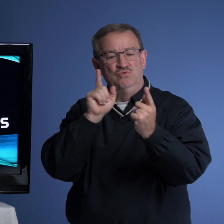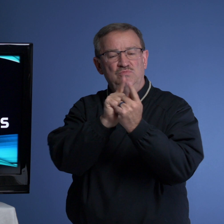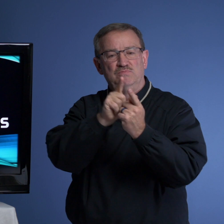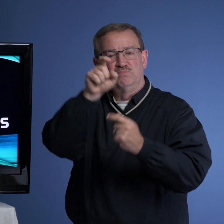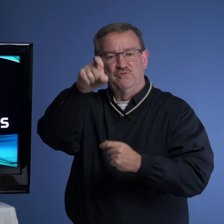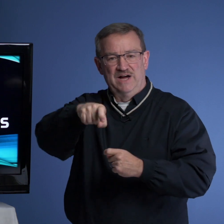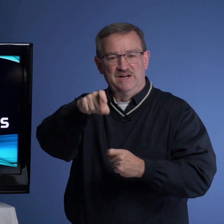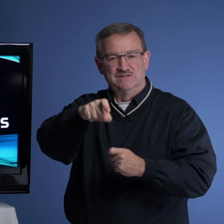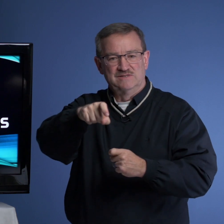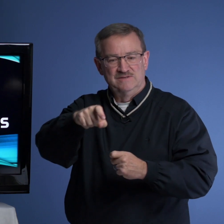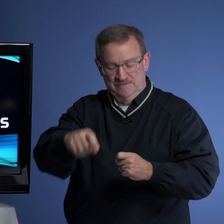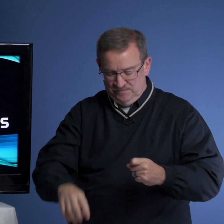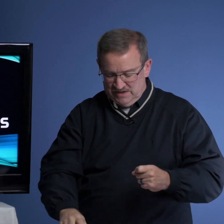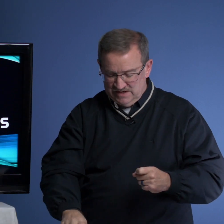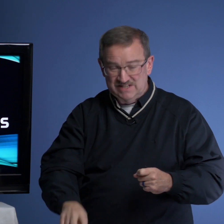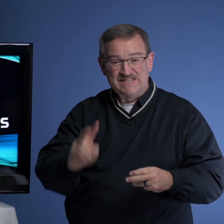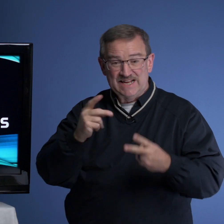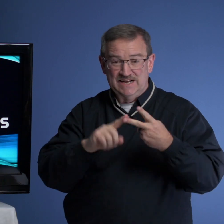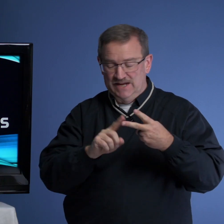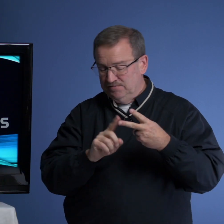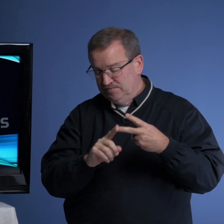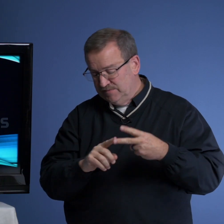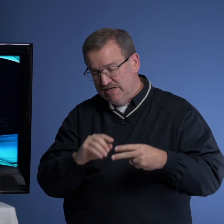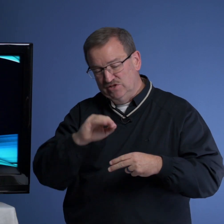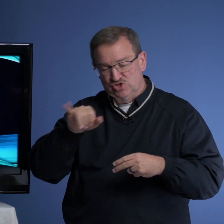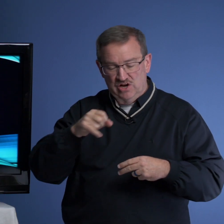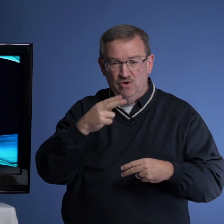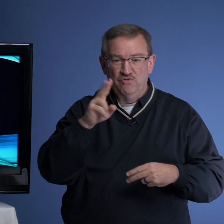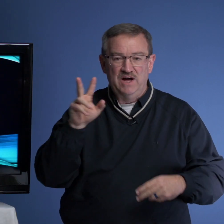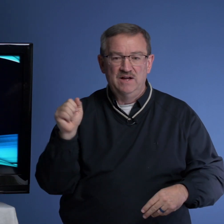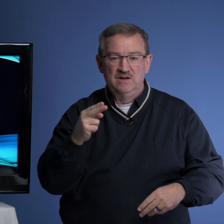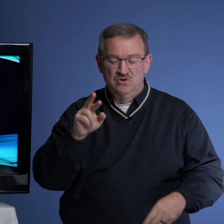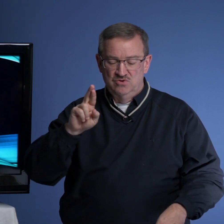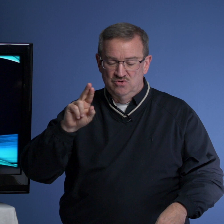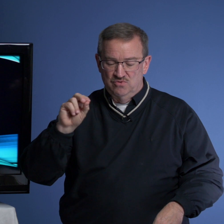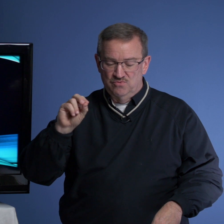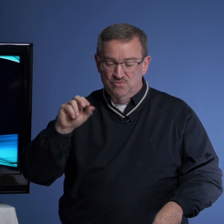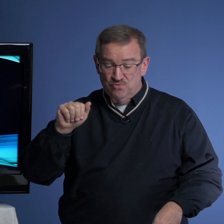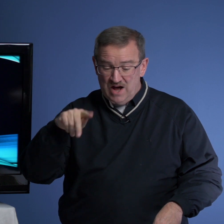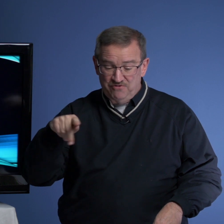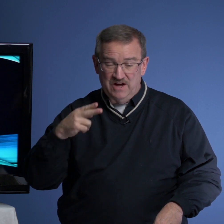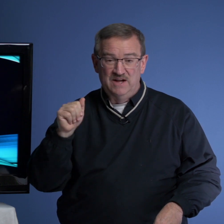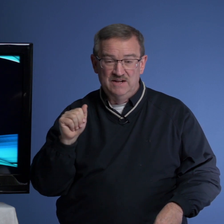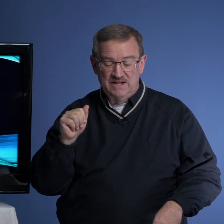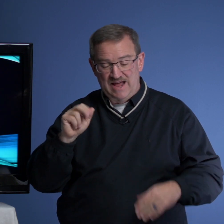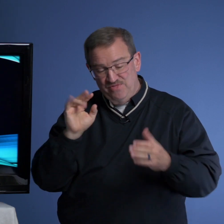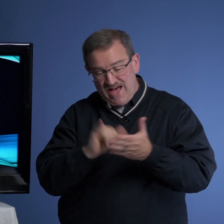provides. The second name is Jehovah Rapha. And that